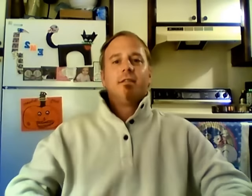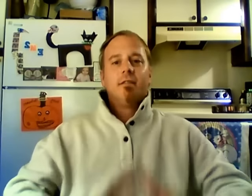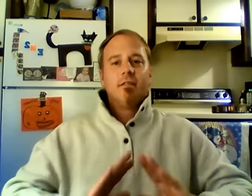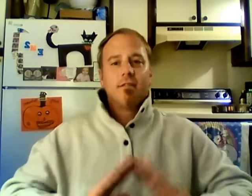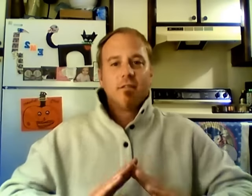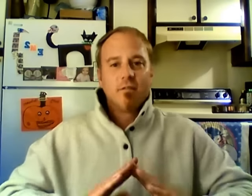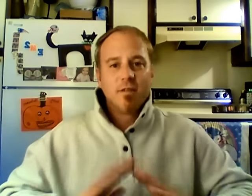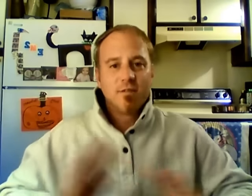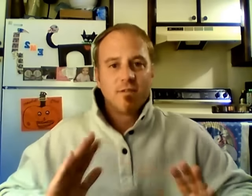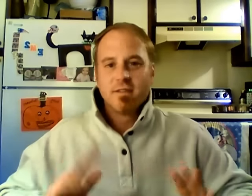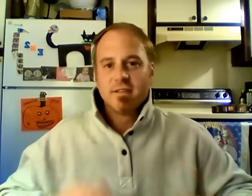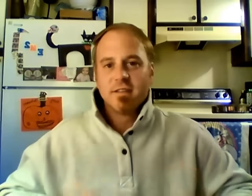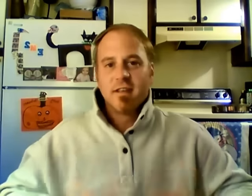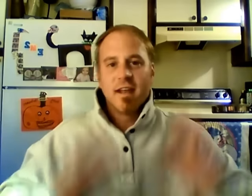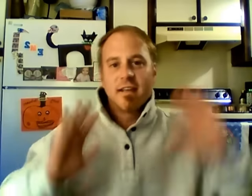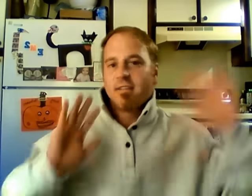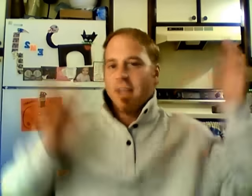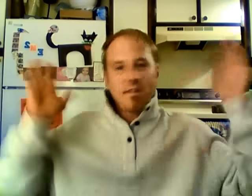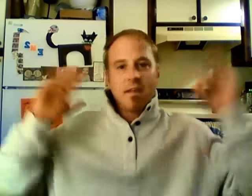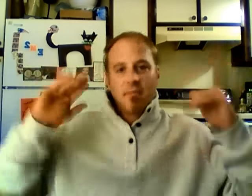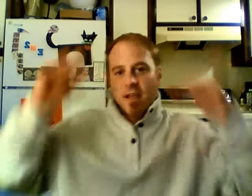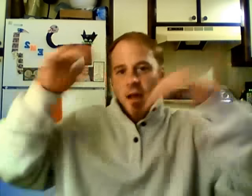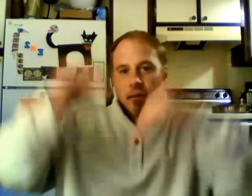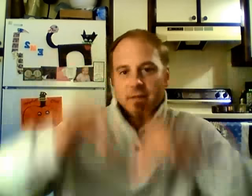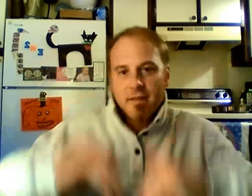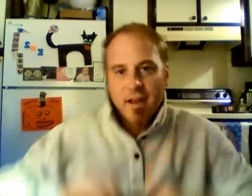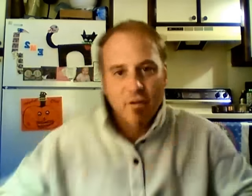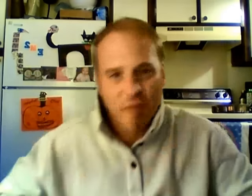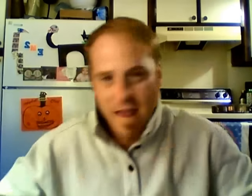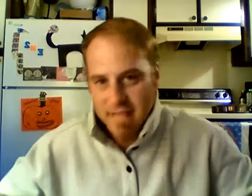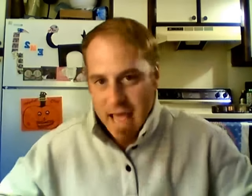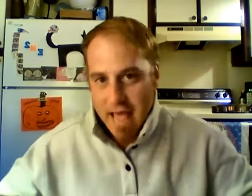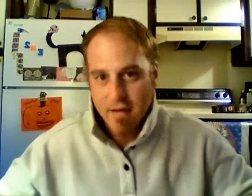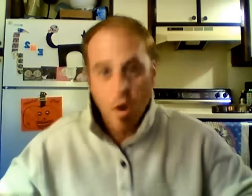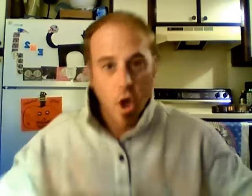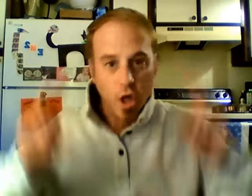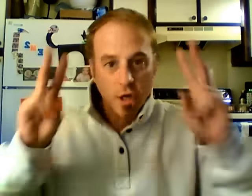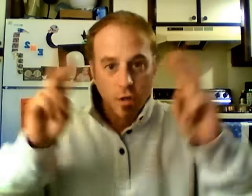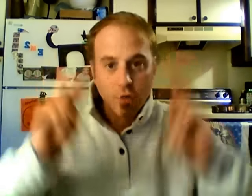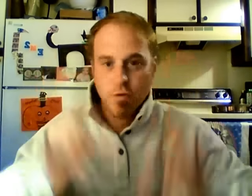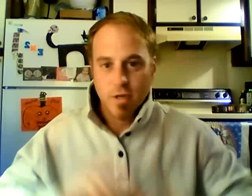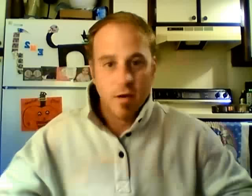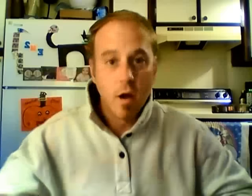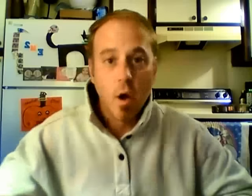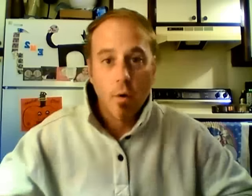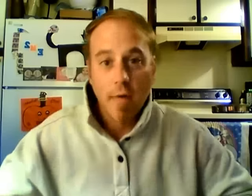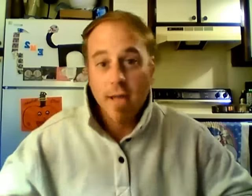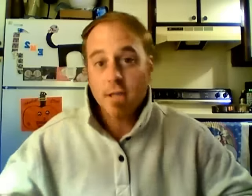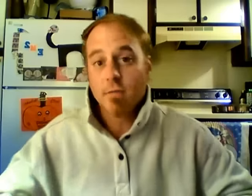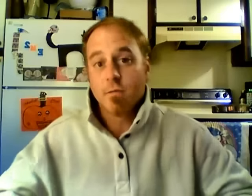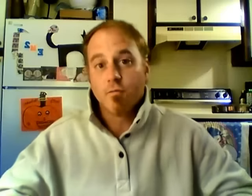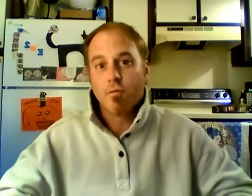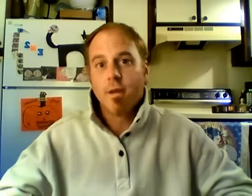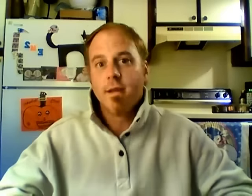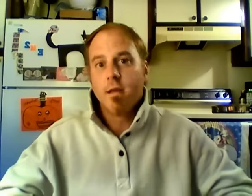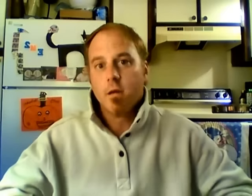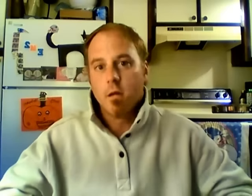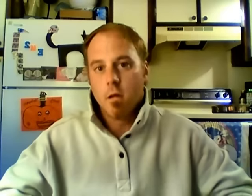resources to like set something up to like create that illusion. No, that shit was real.